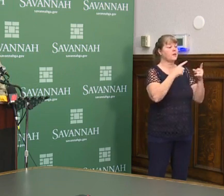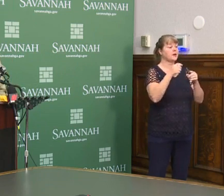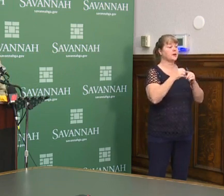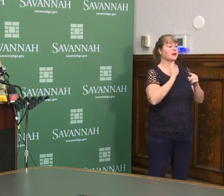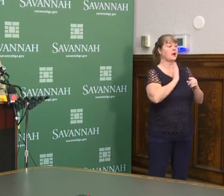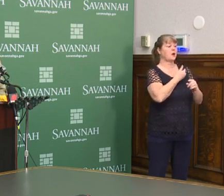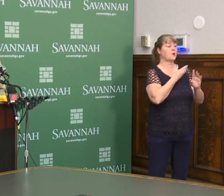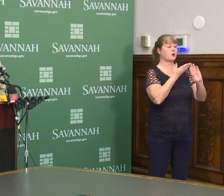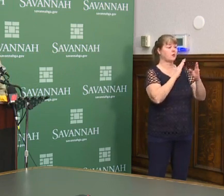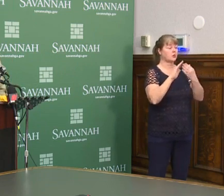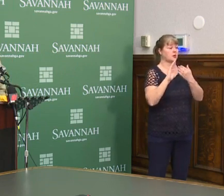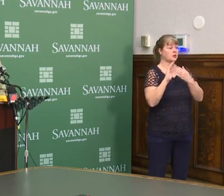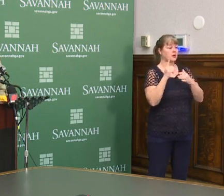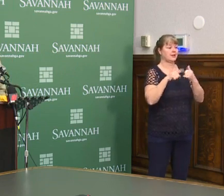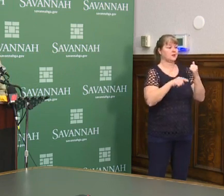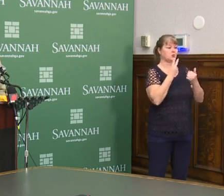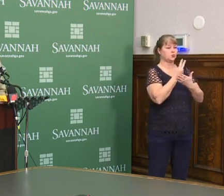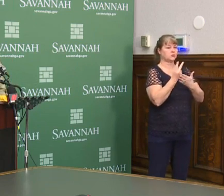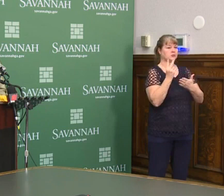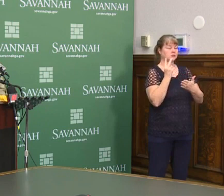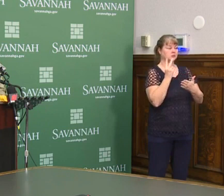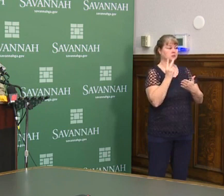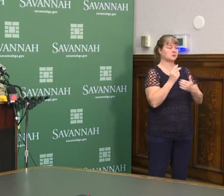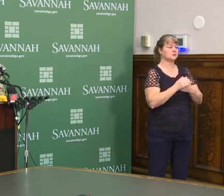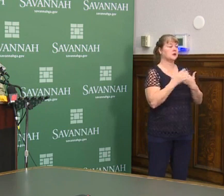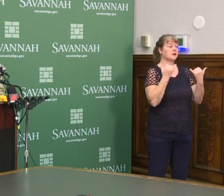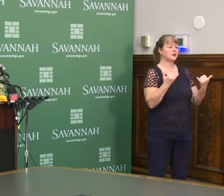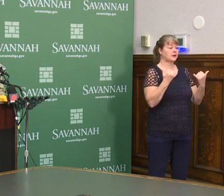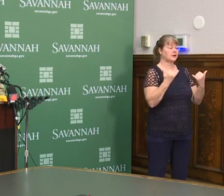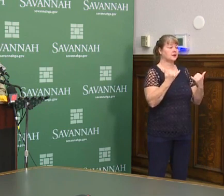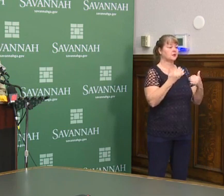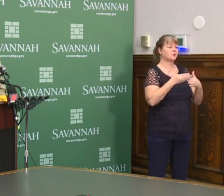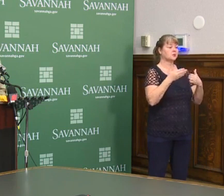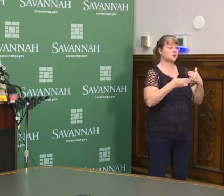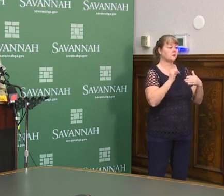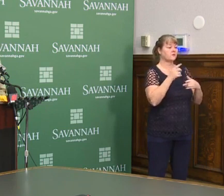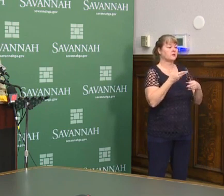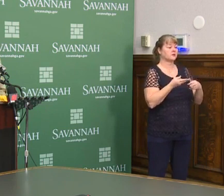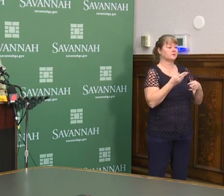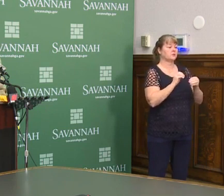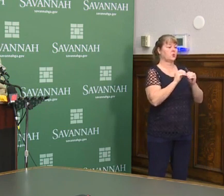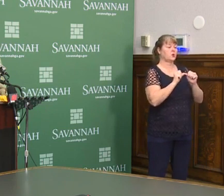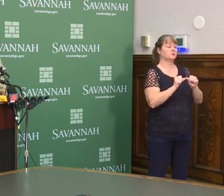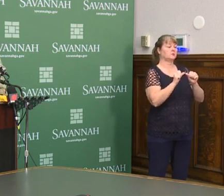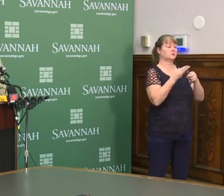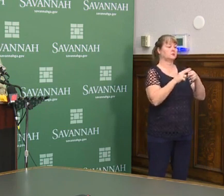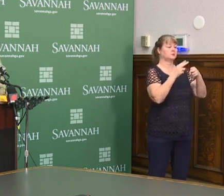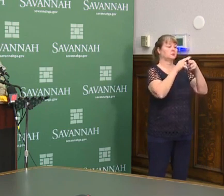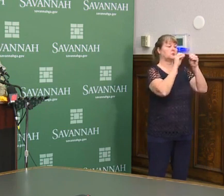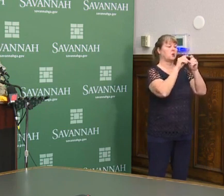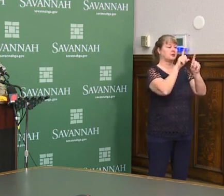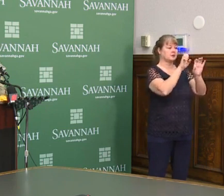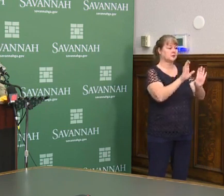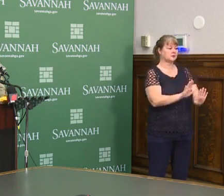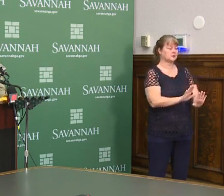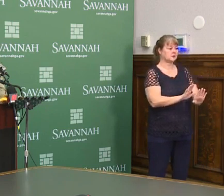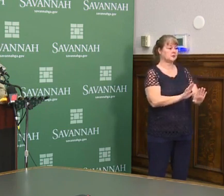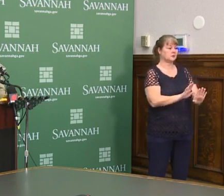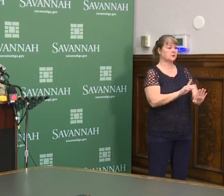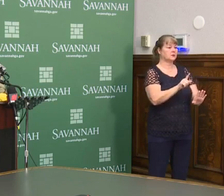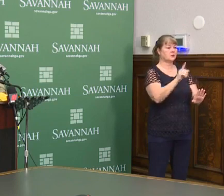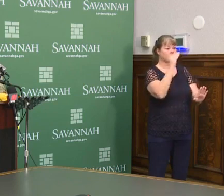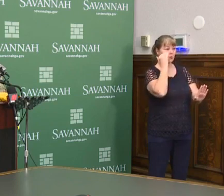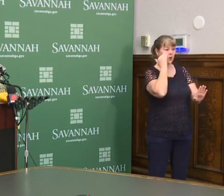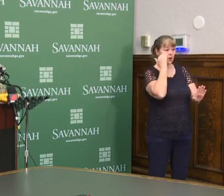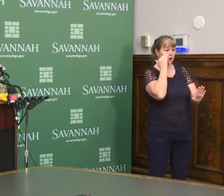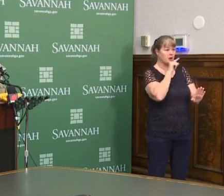community over the last two weeks and the result of increased testing. As you are aware,